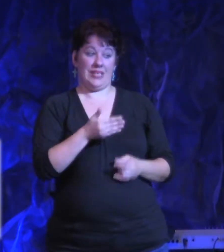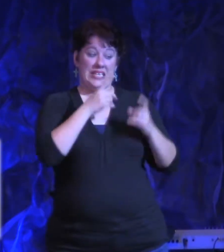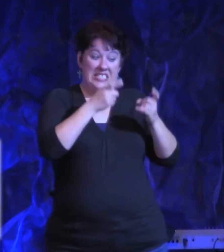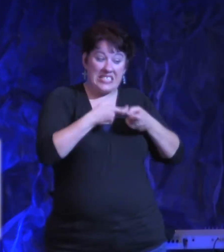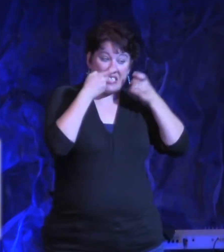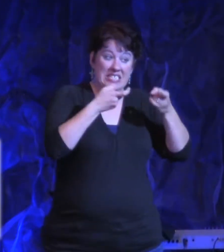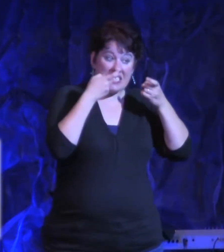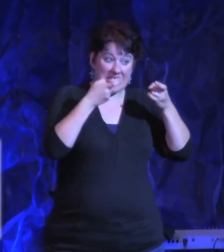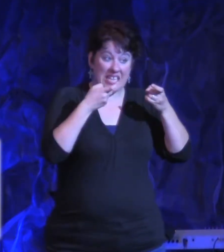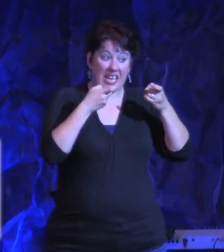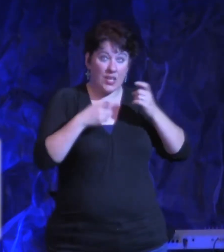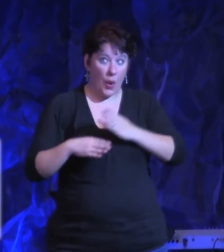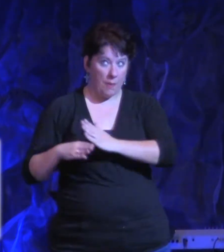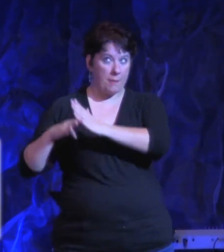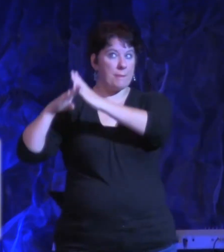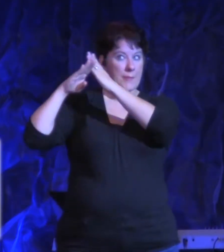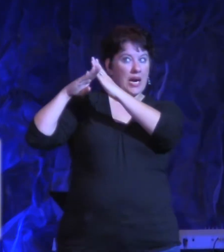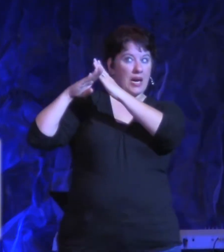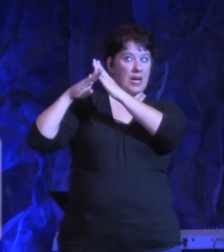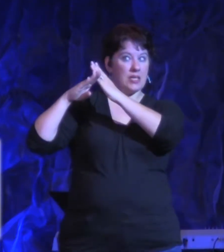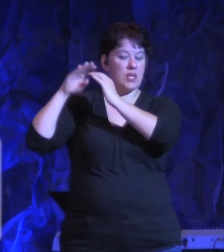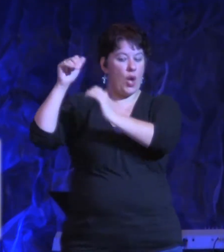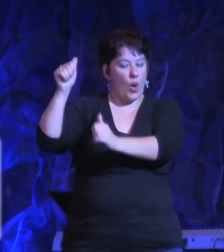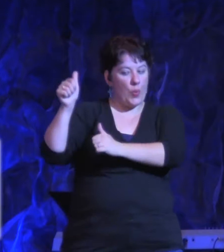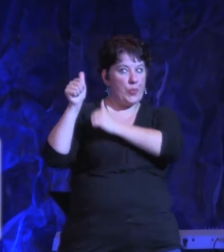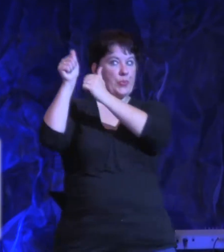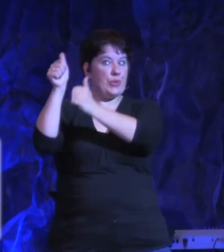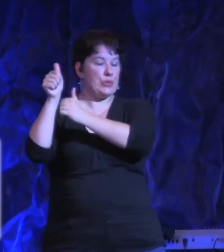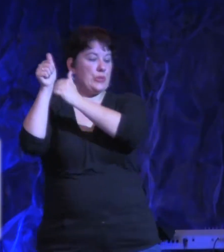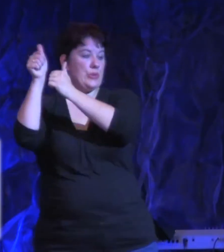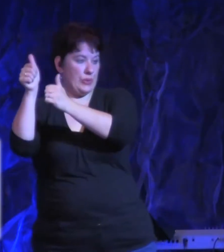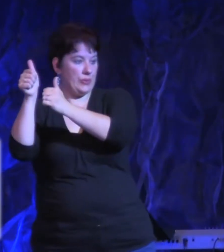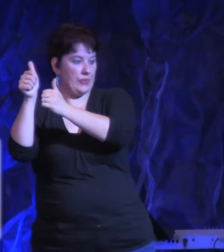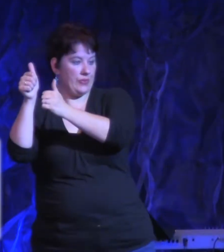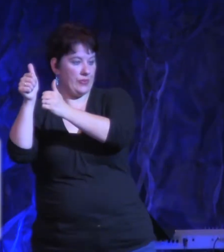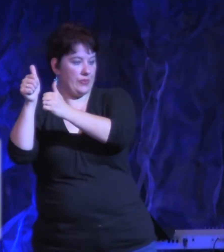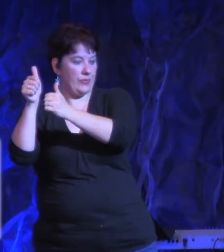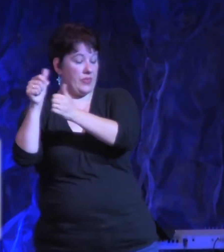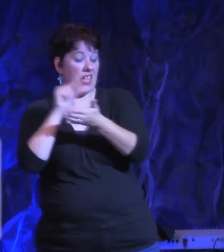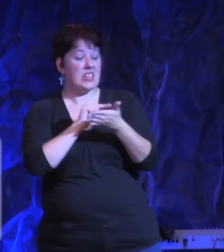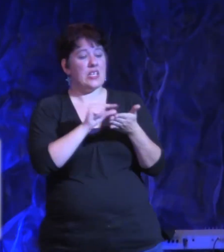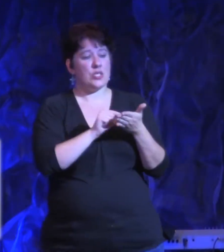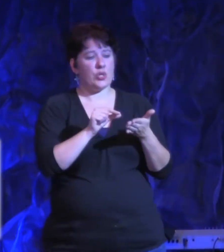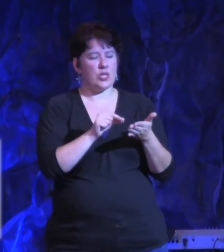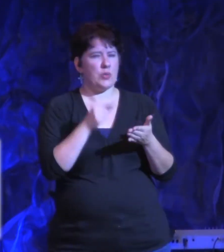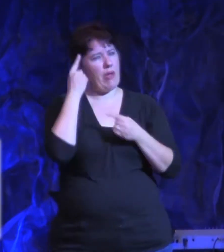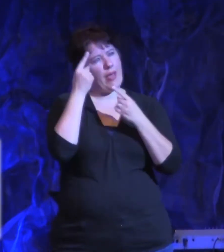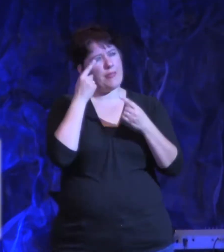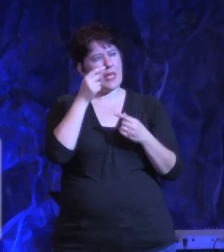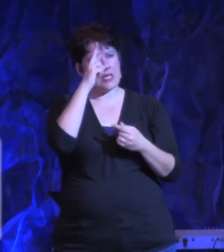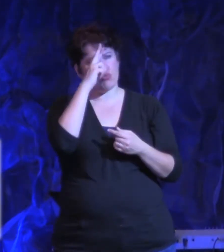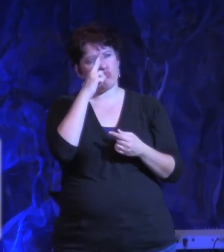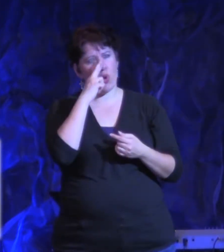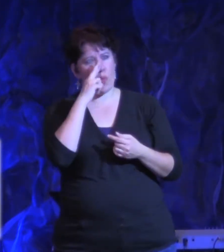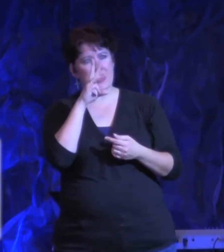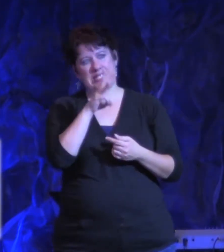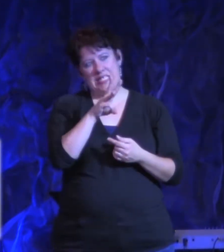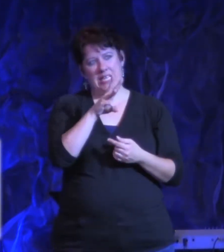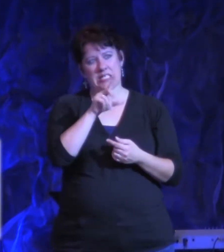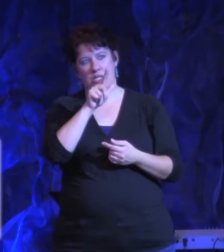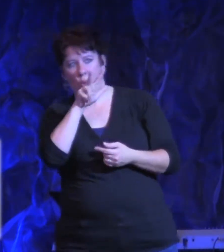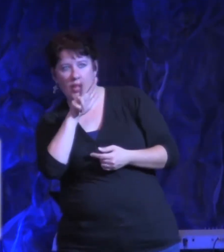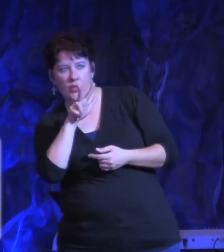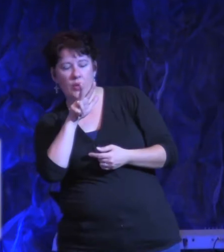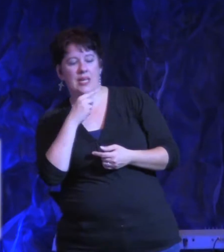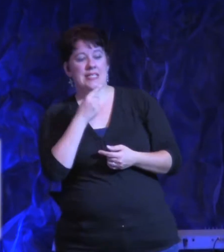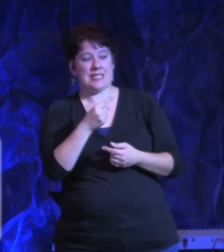our pursuit of God. And, you know, there's a scripture in Romans chapter, I think it's Romans 6.23, it says the wages of